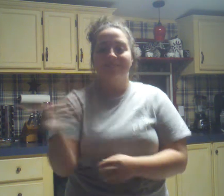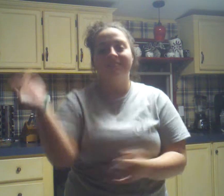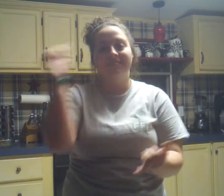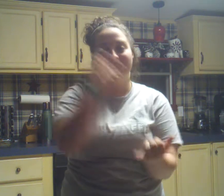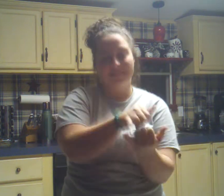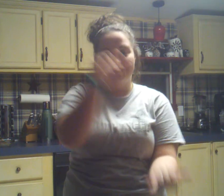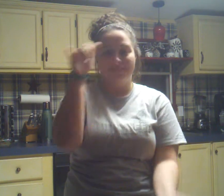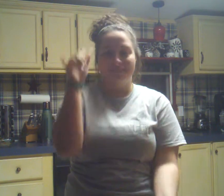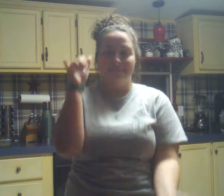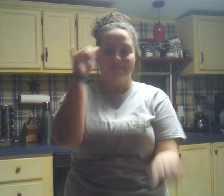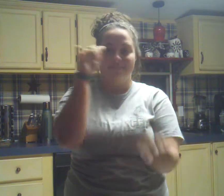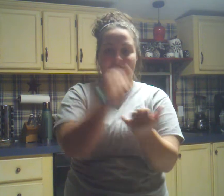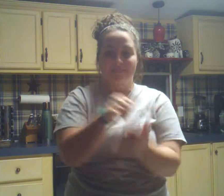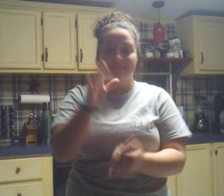hippopotamus, too.